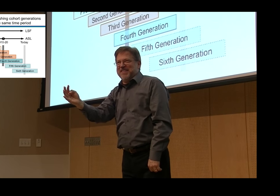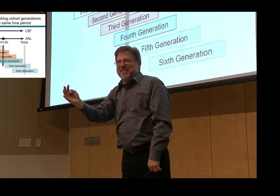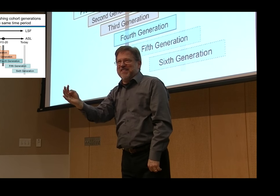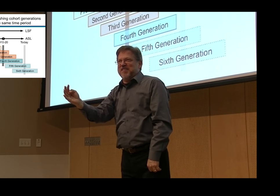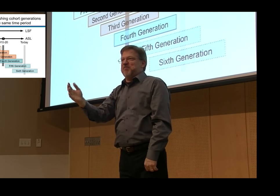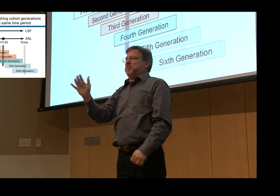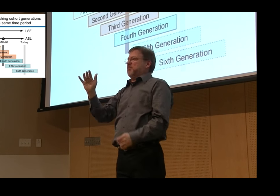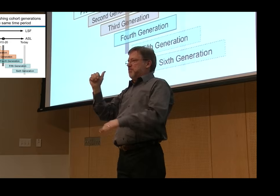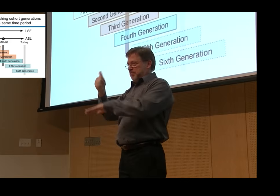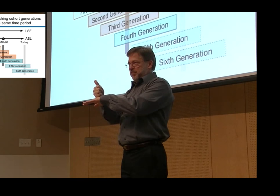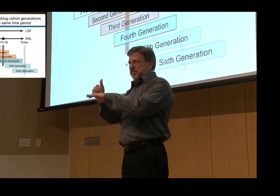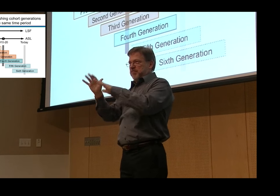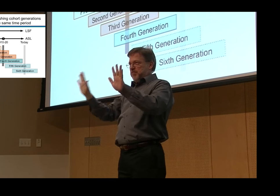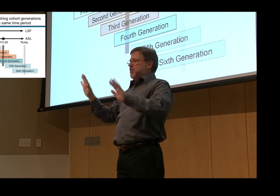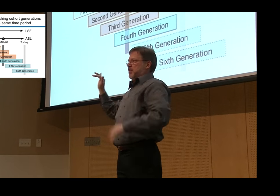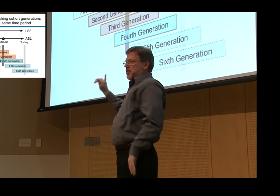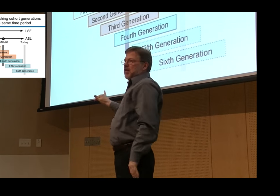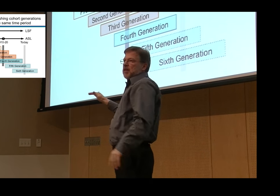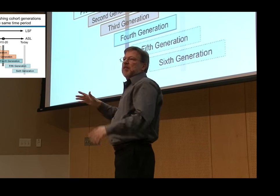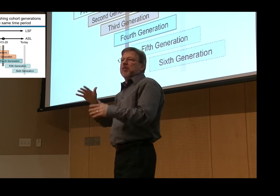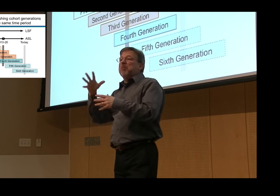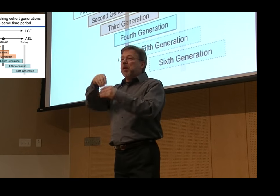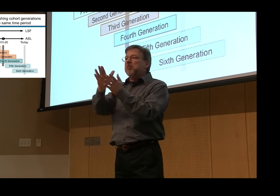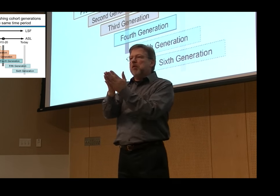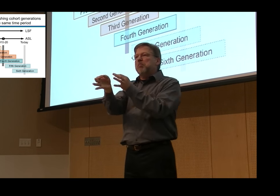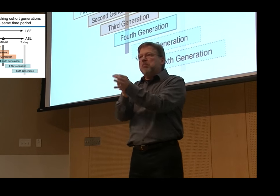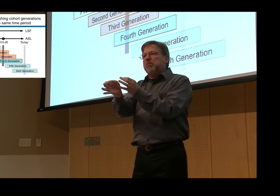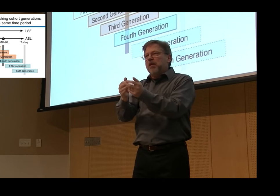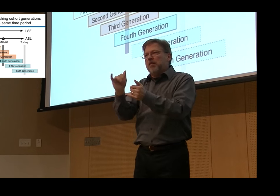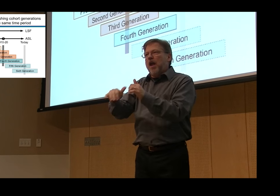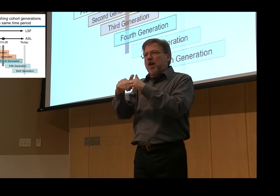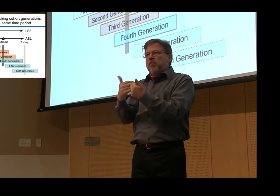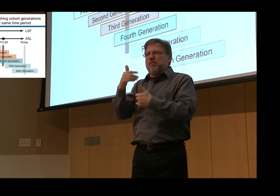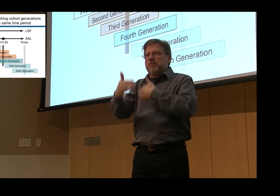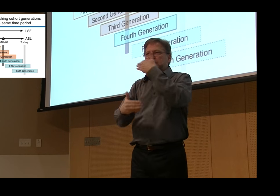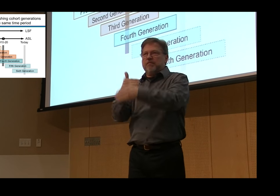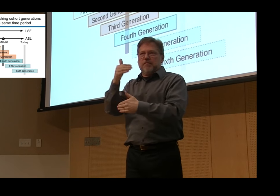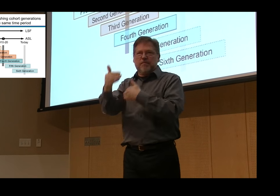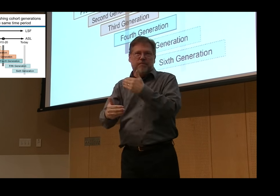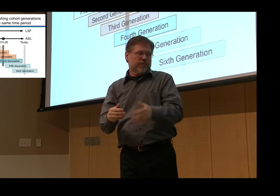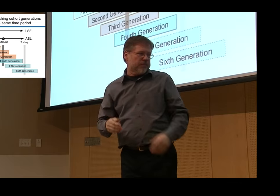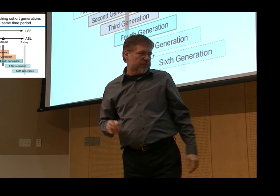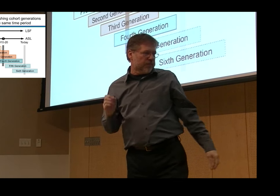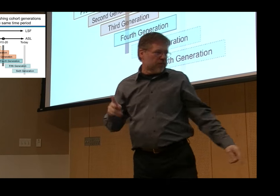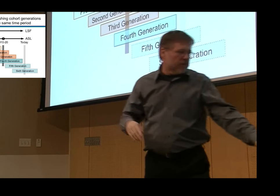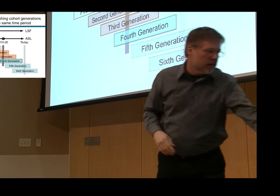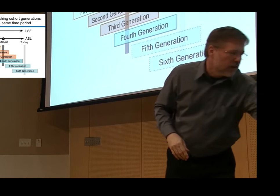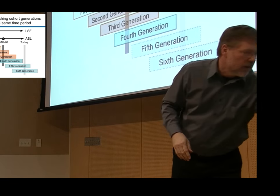sixth generation, the seventh generation, and the eighth generation. Typically, you have three generations represented. So in